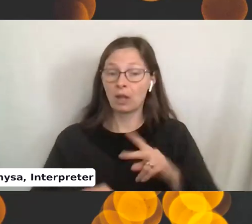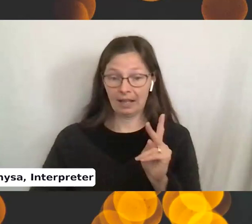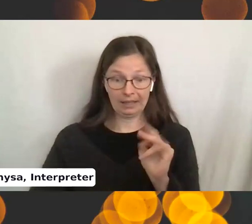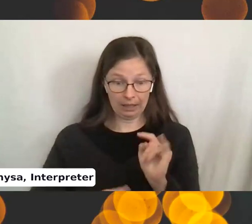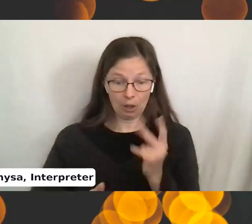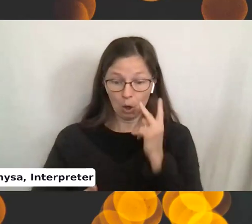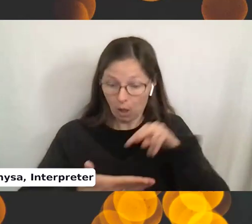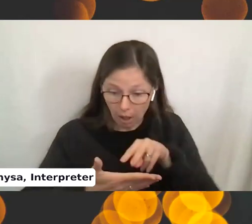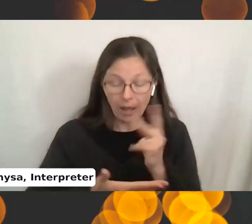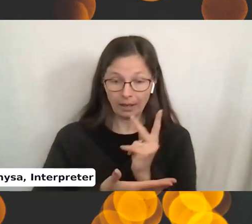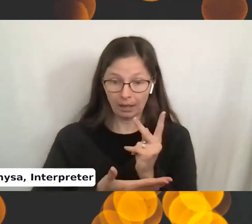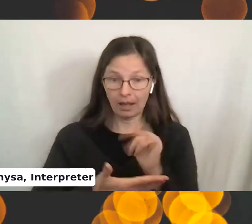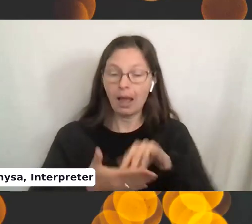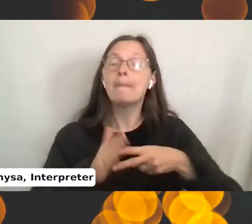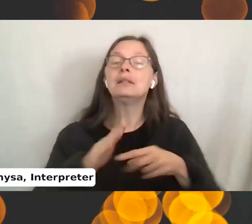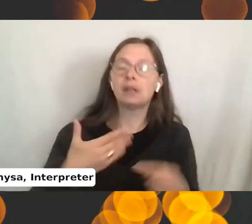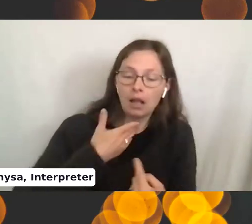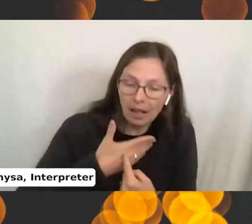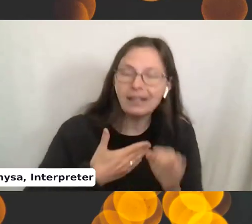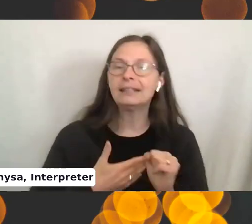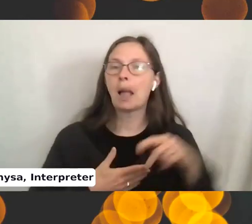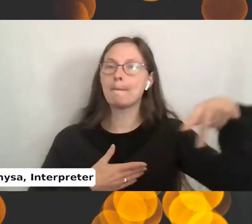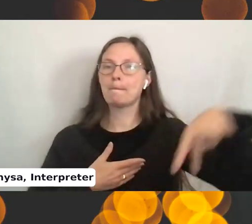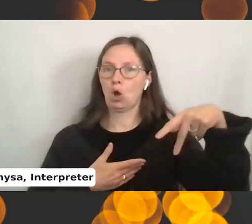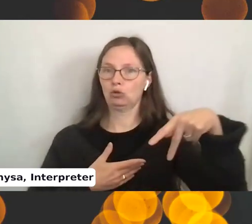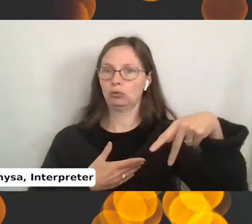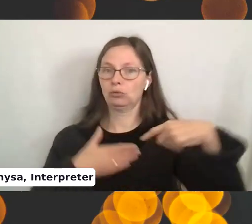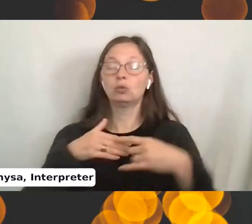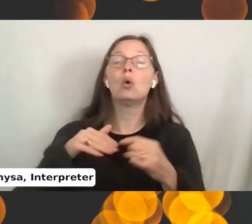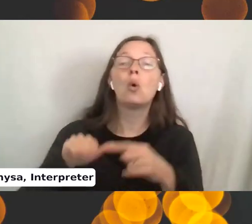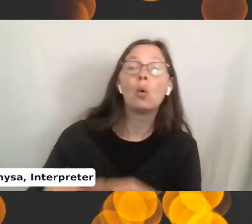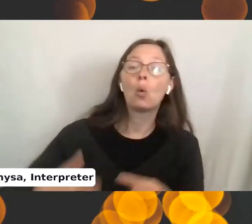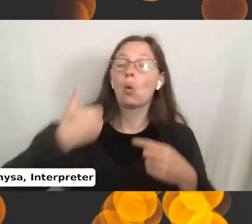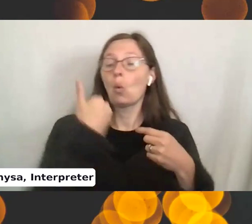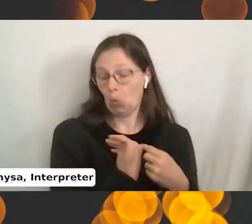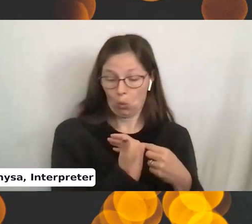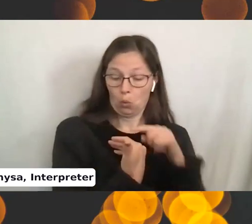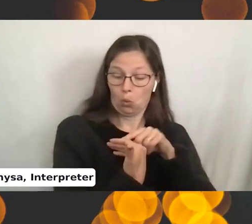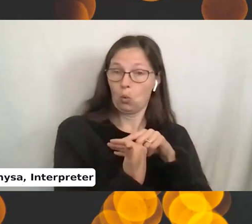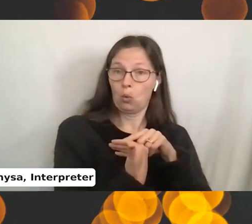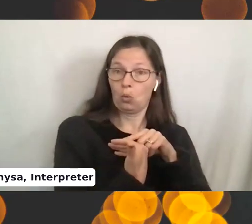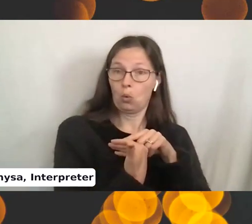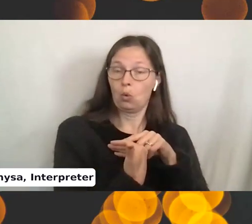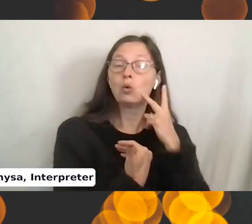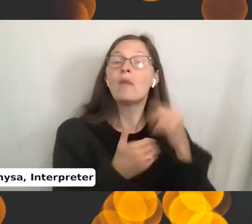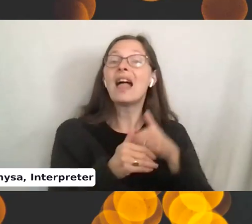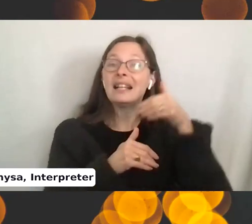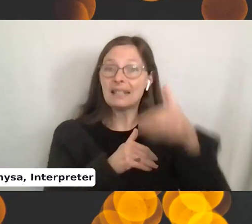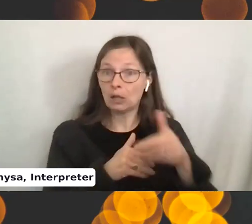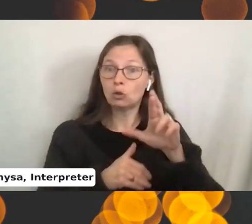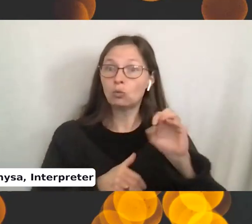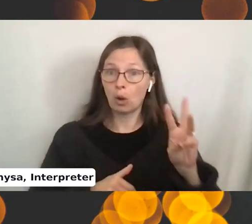they'll purl stitches on the back and vice versa. So when you turn the work to do the next row,